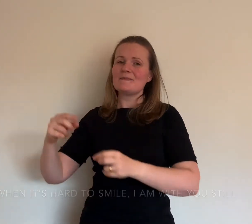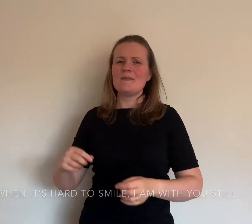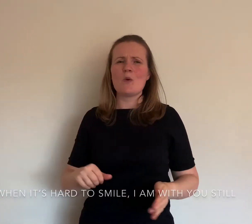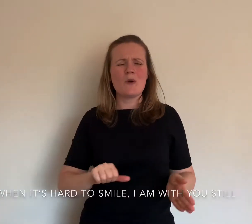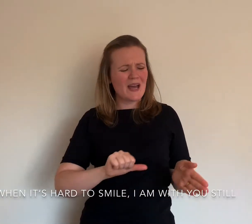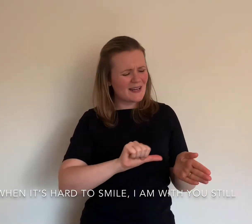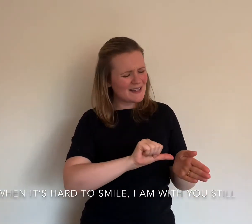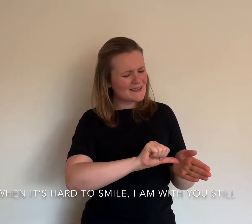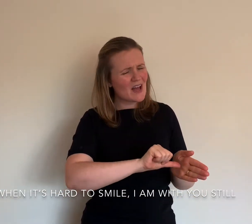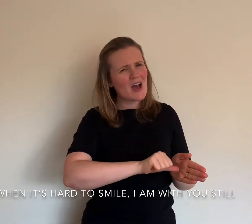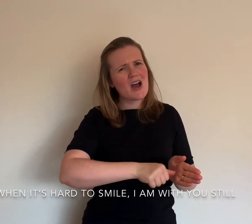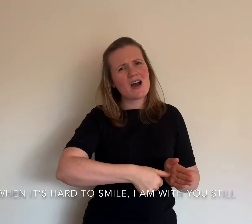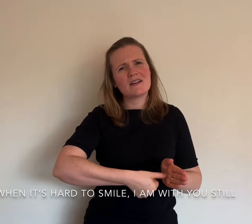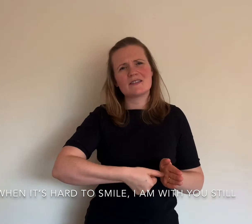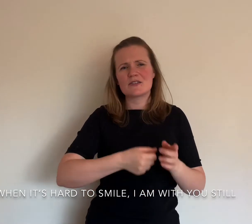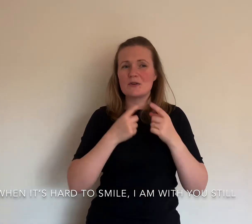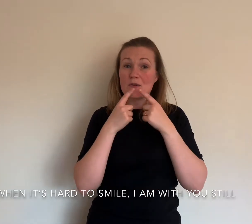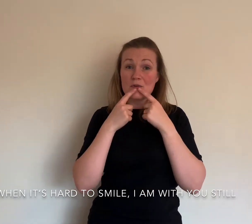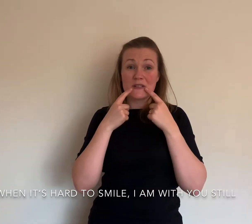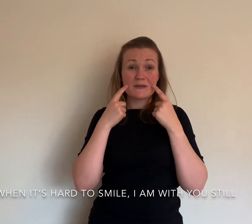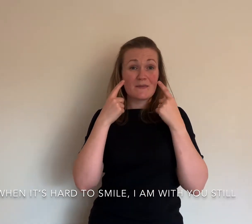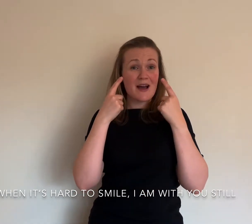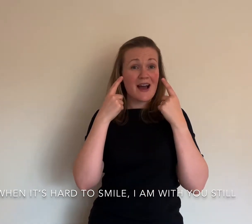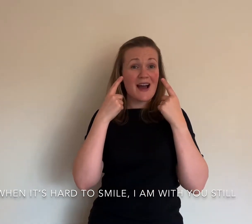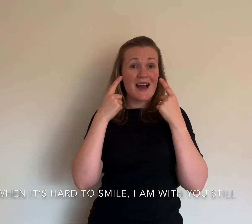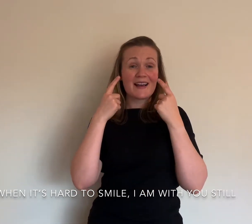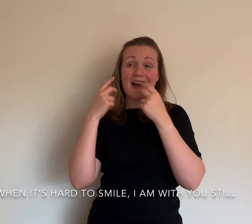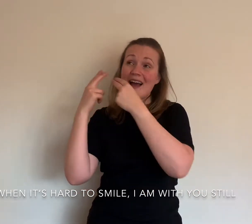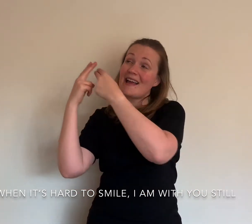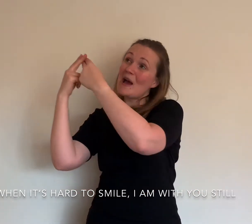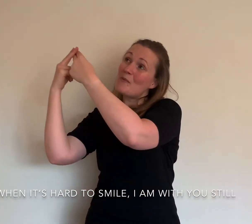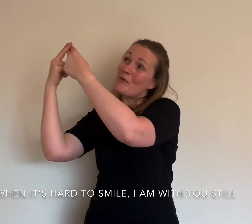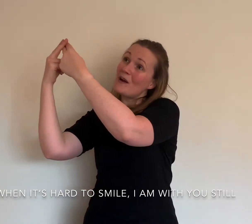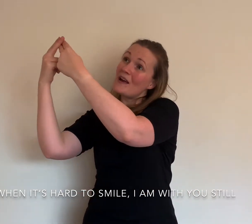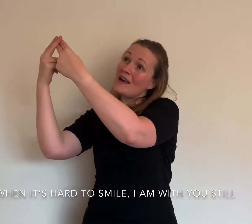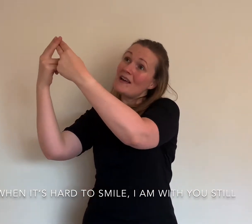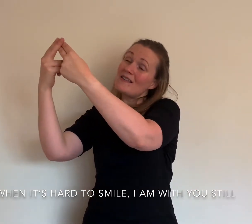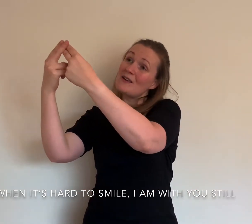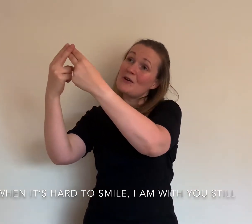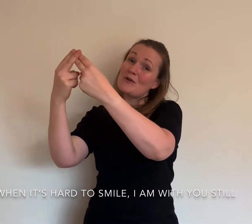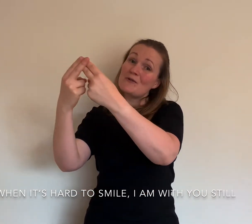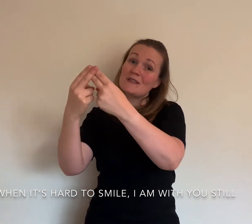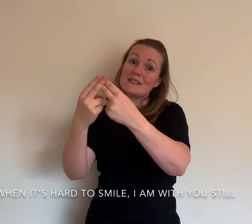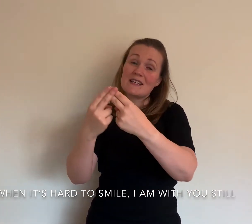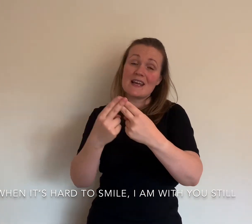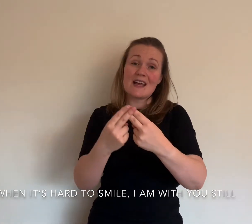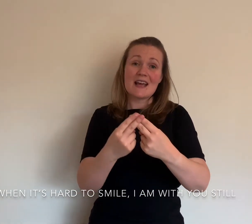When it's hard to smile, I am with you still,